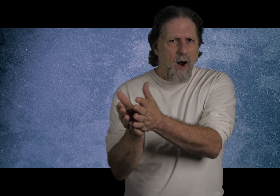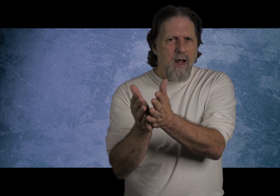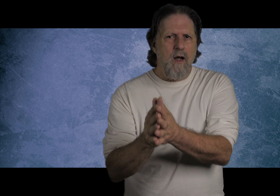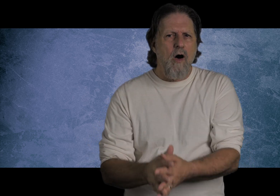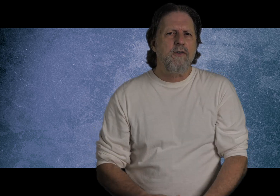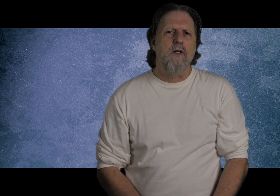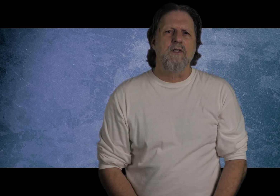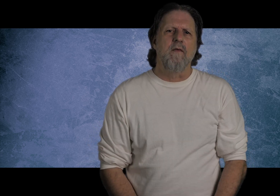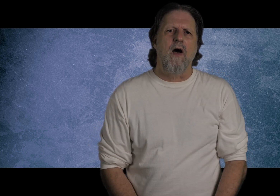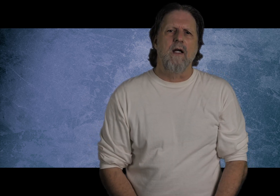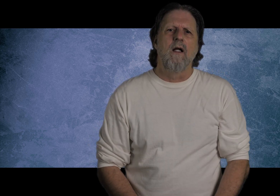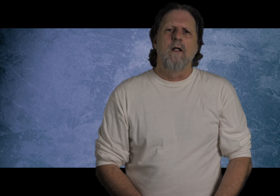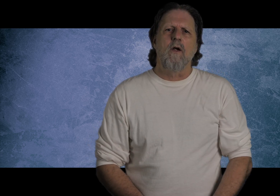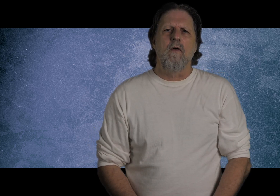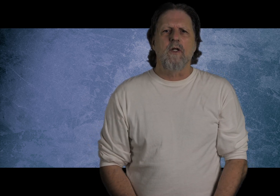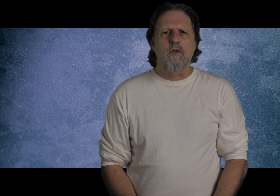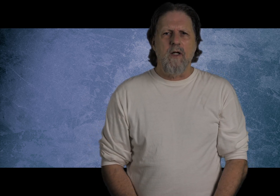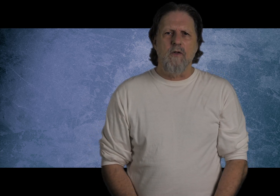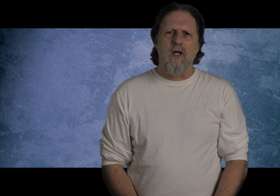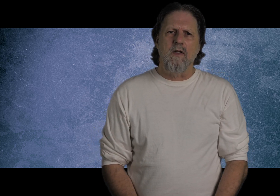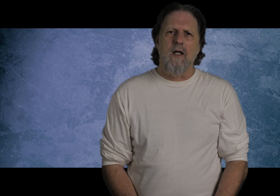bride, also does the inviting. Look at Revelation 22.17,